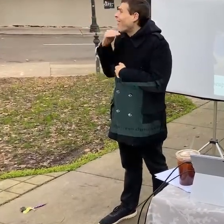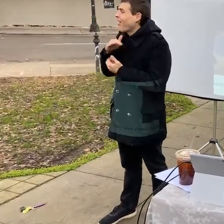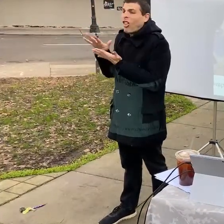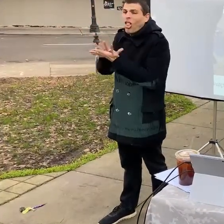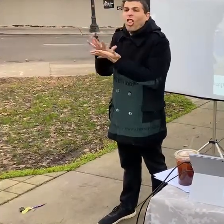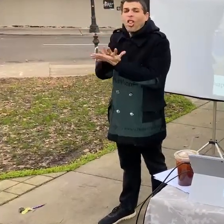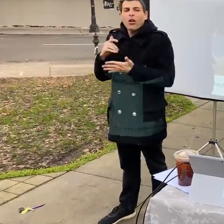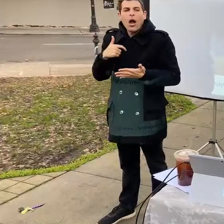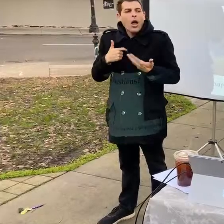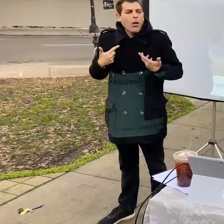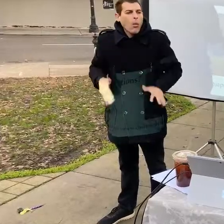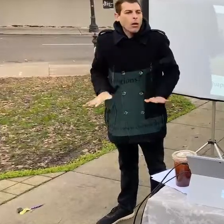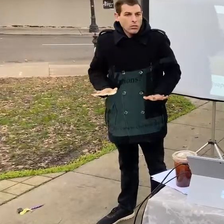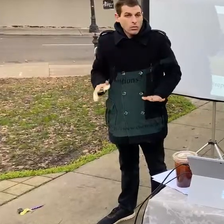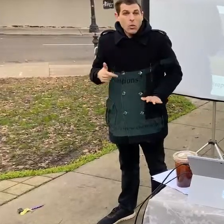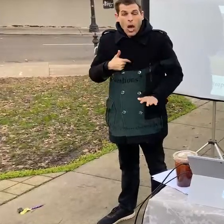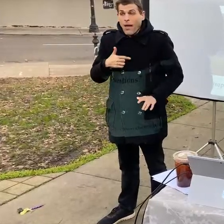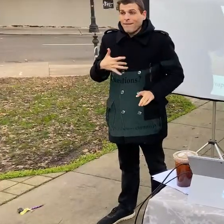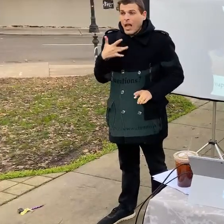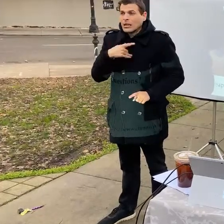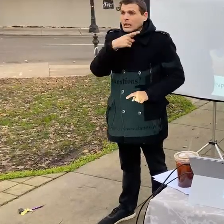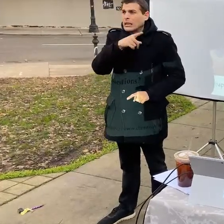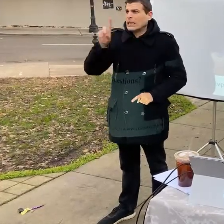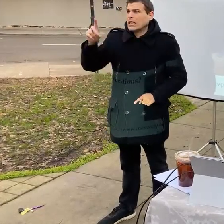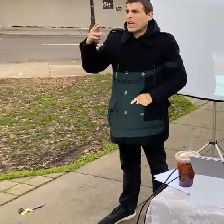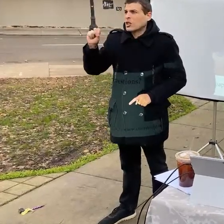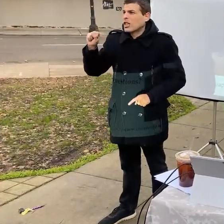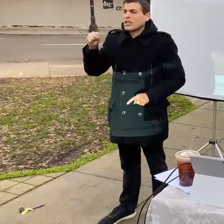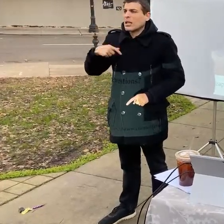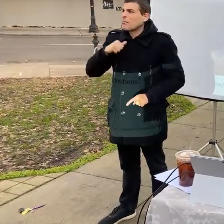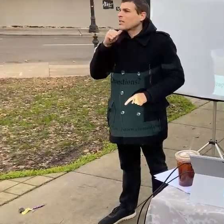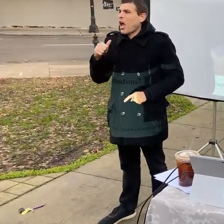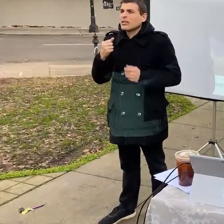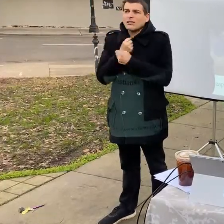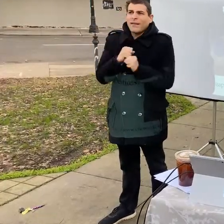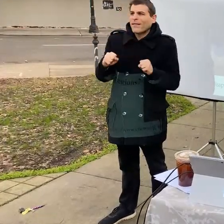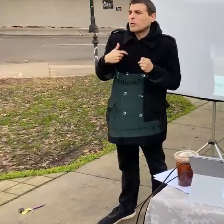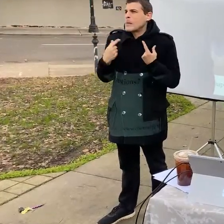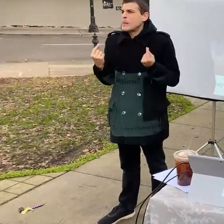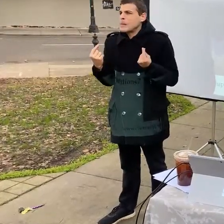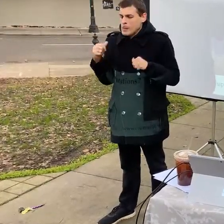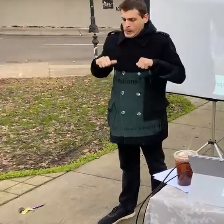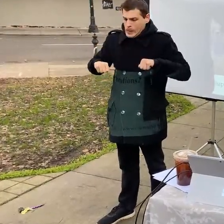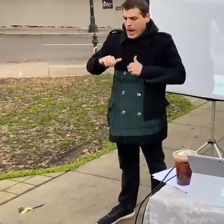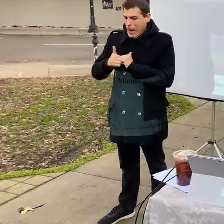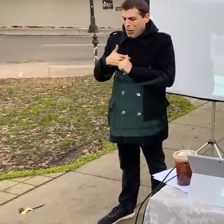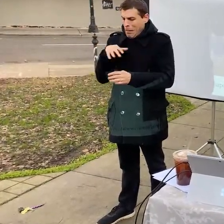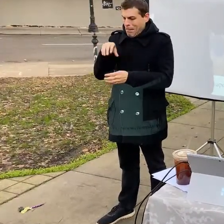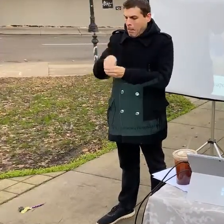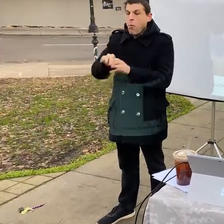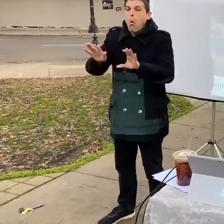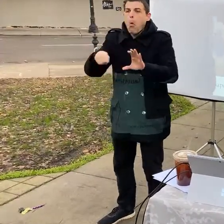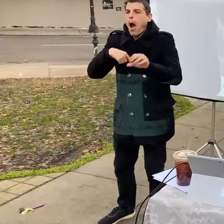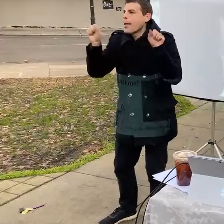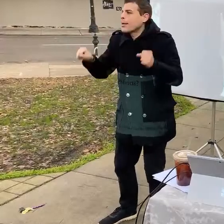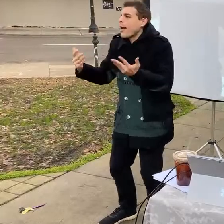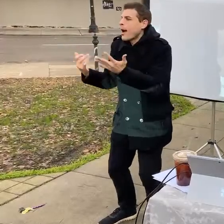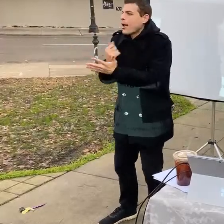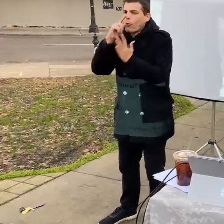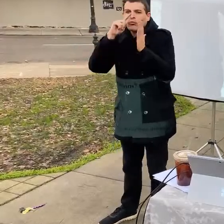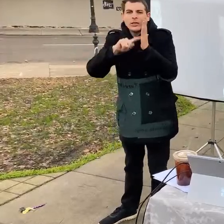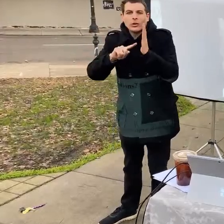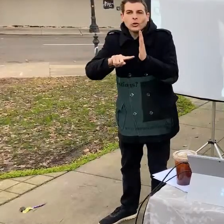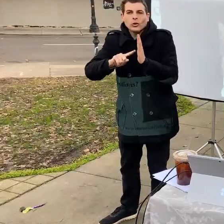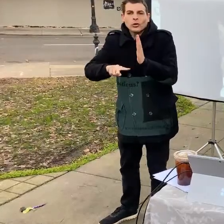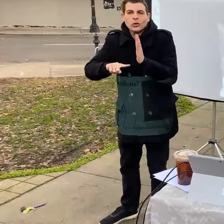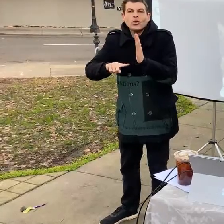feeling safe being down here with dhs out i knew that i had a space for me to jump in feel like i could